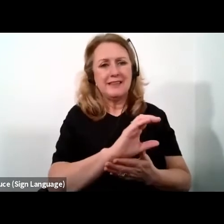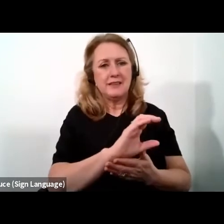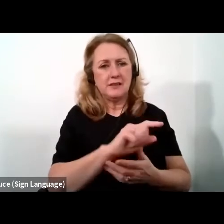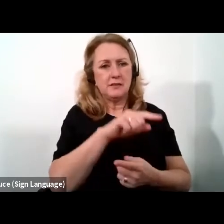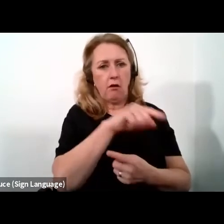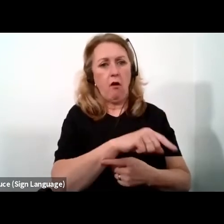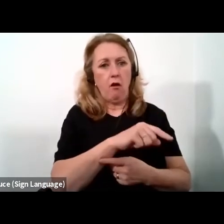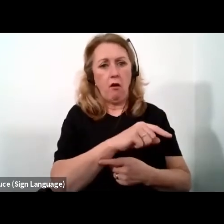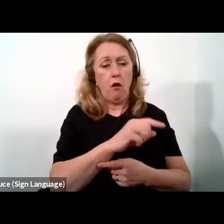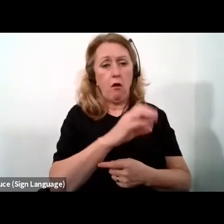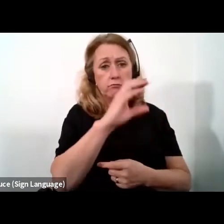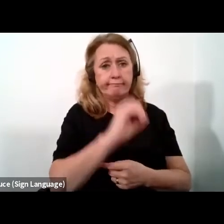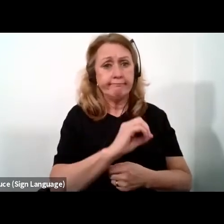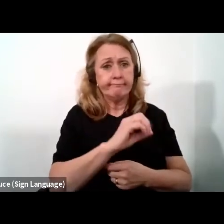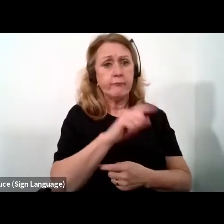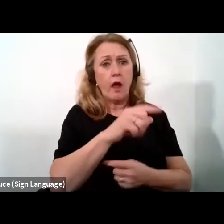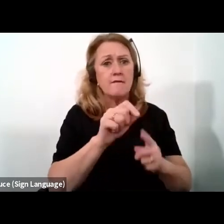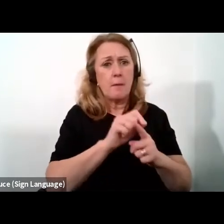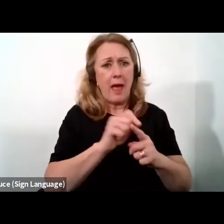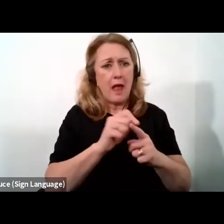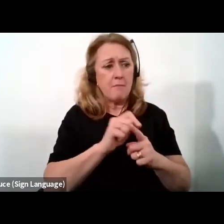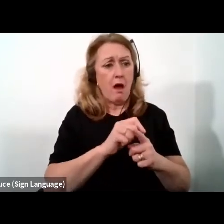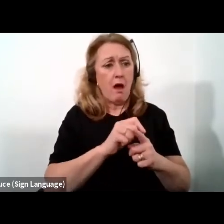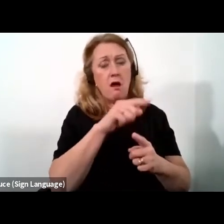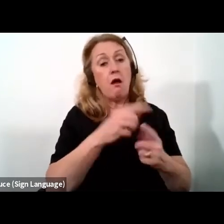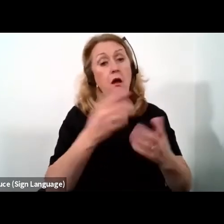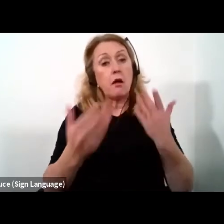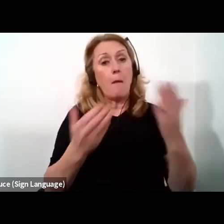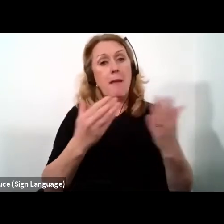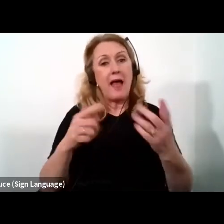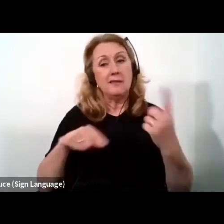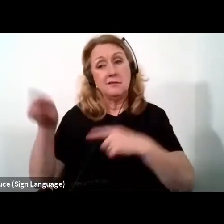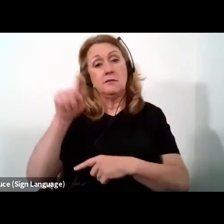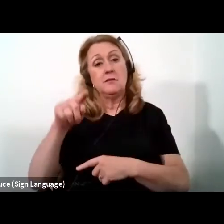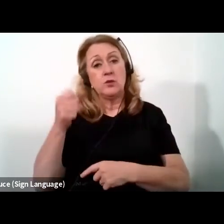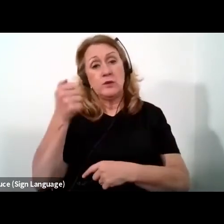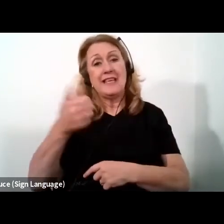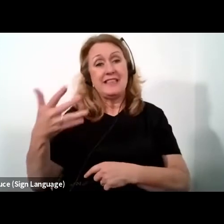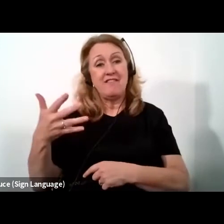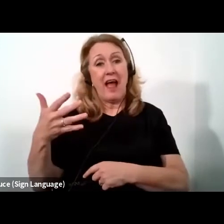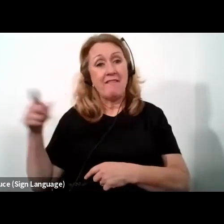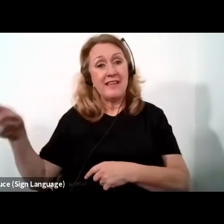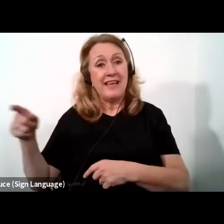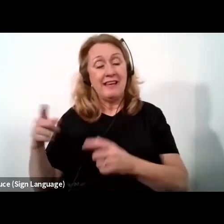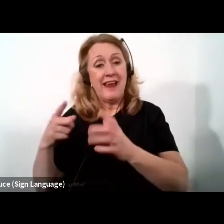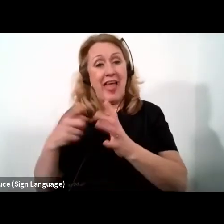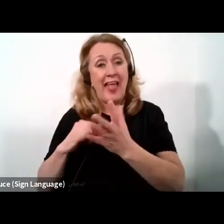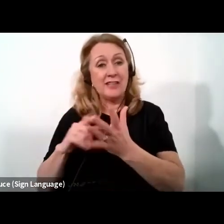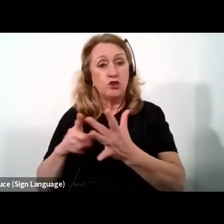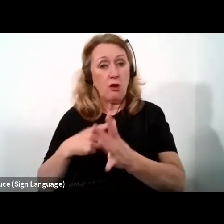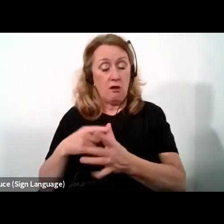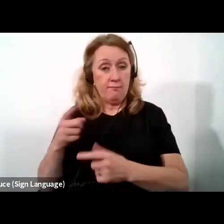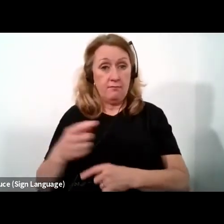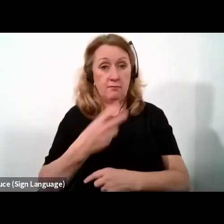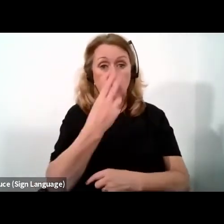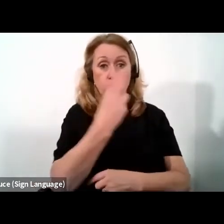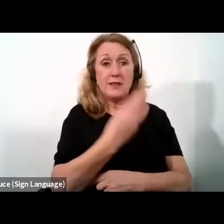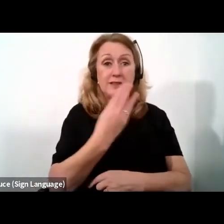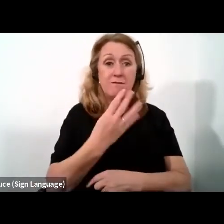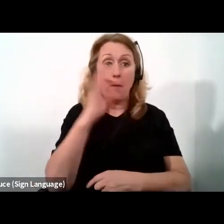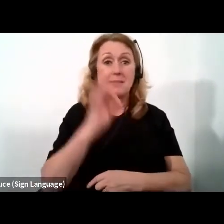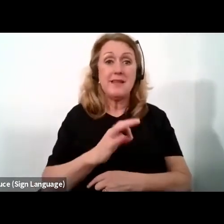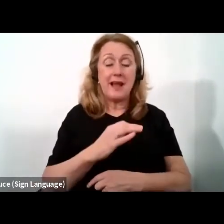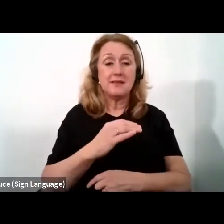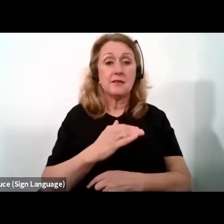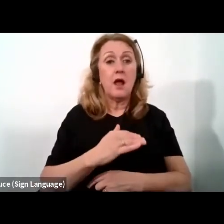applications filed worldwide compared to 65% in Asia, 20.4% in